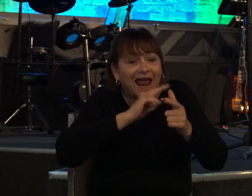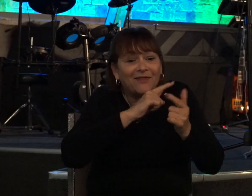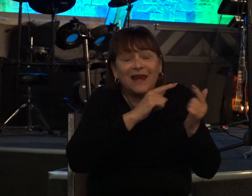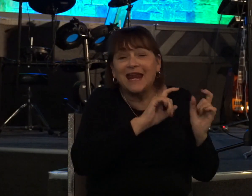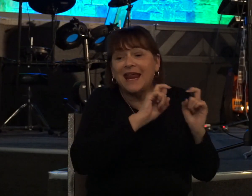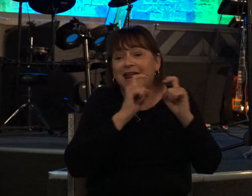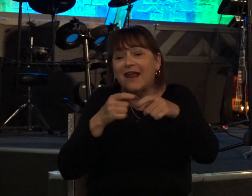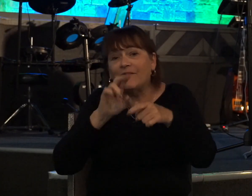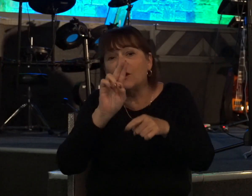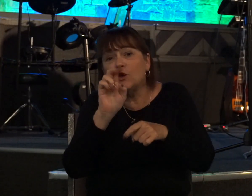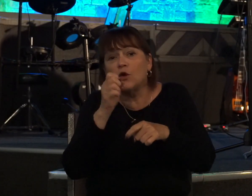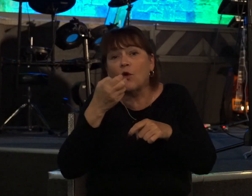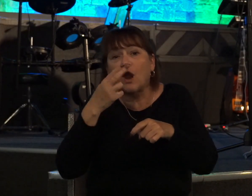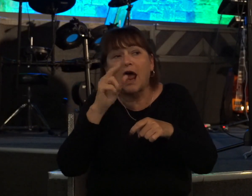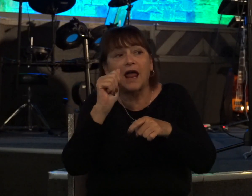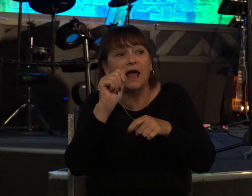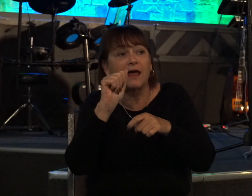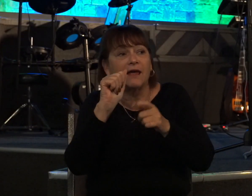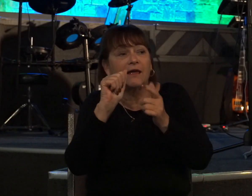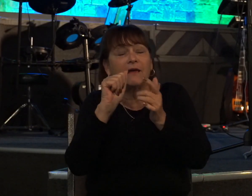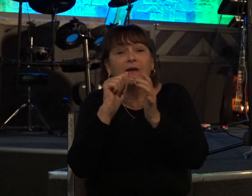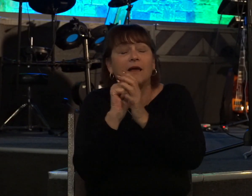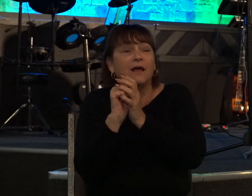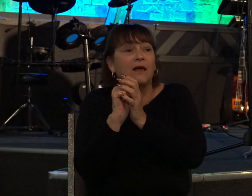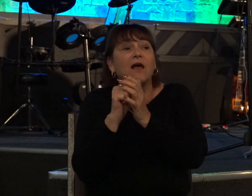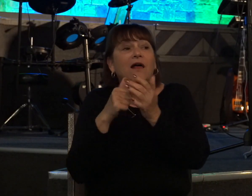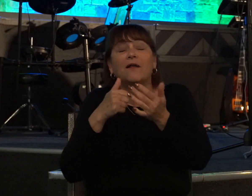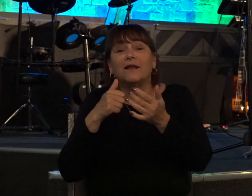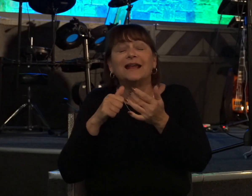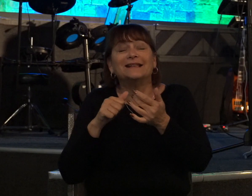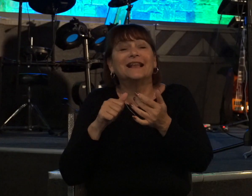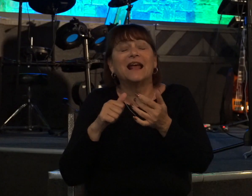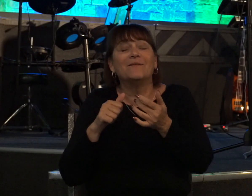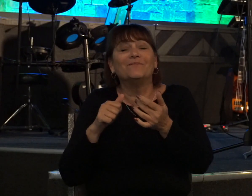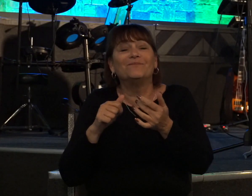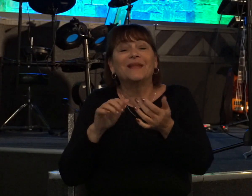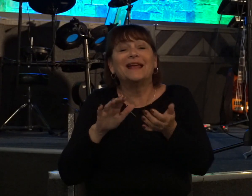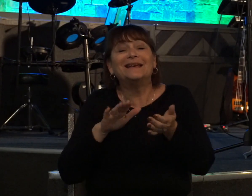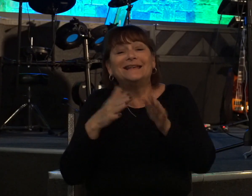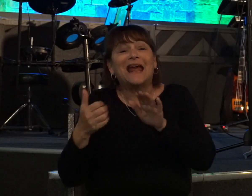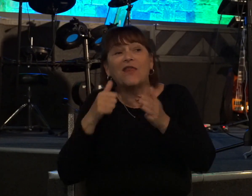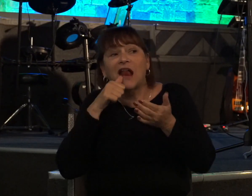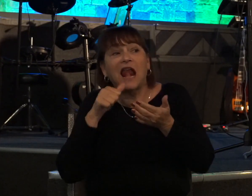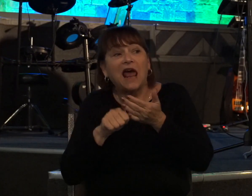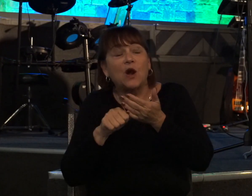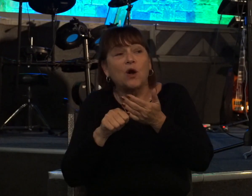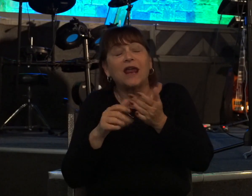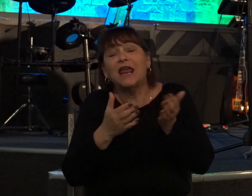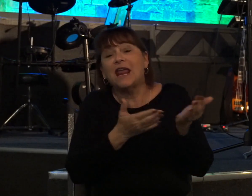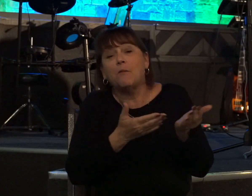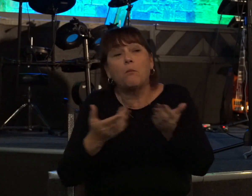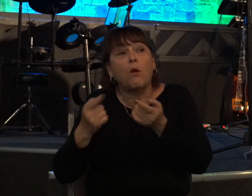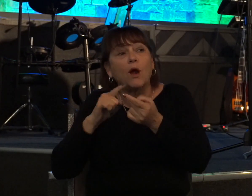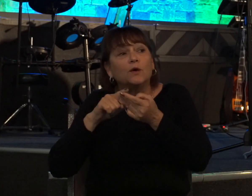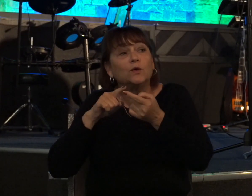unknowingly delivered his own death warrant to joab and it was